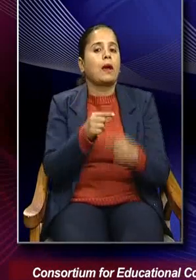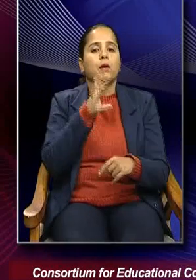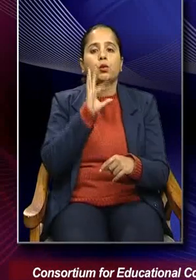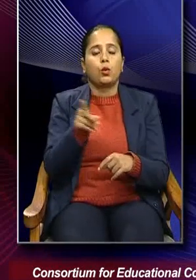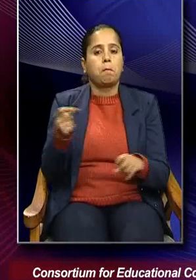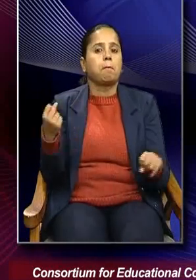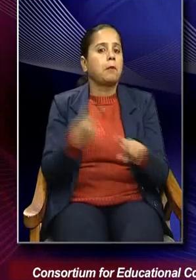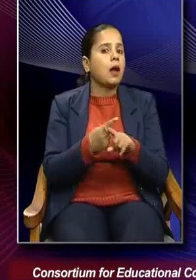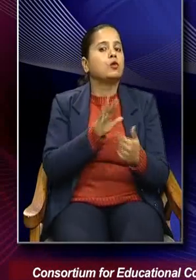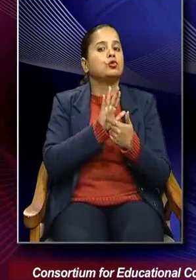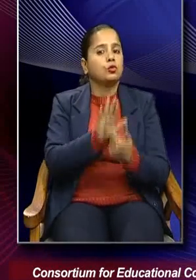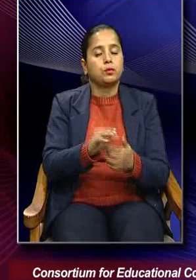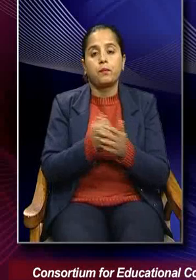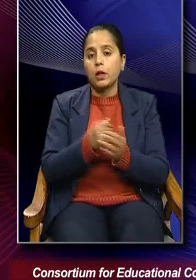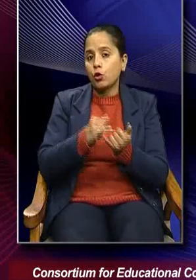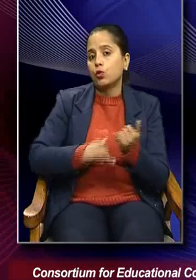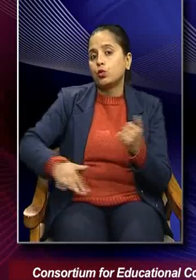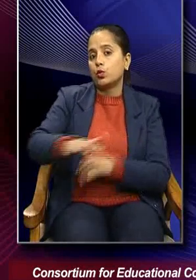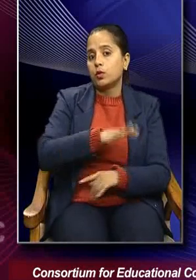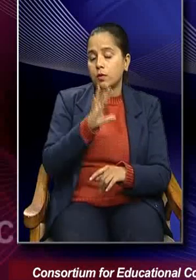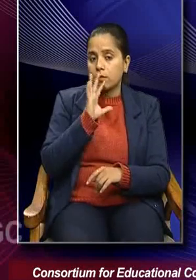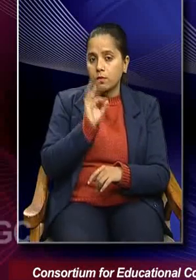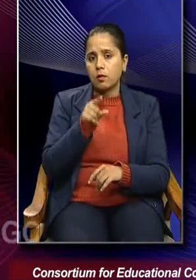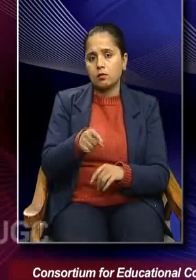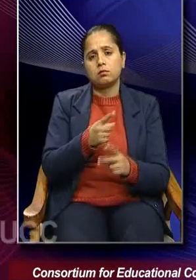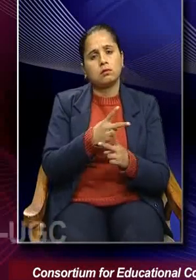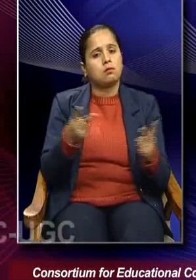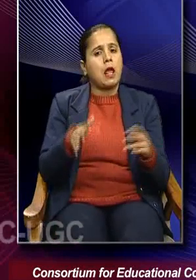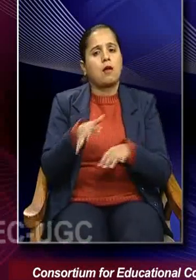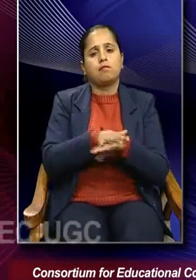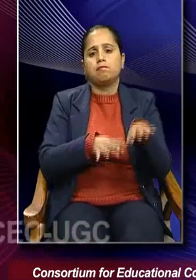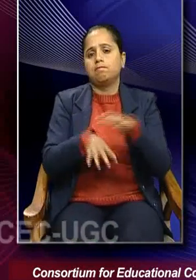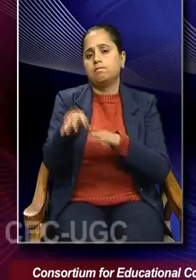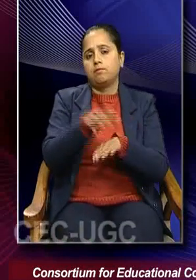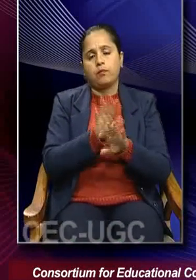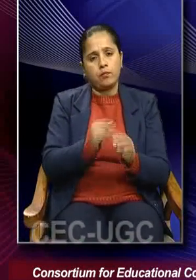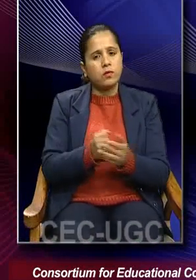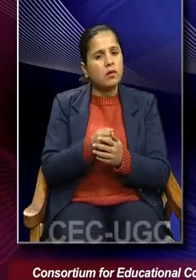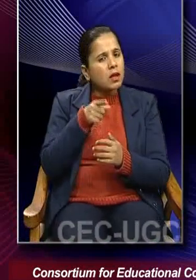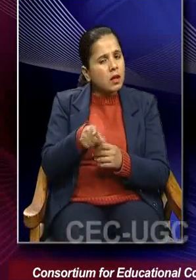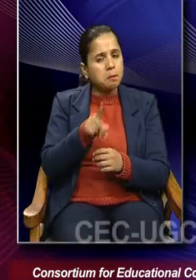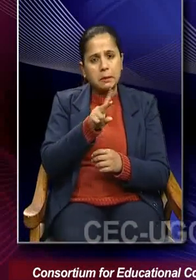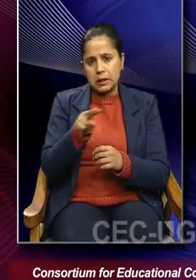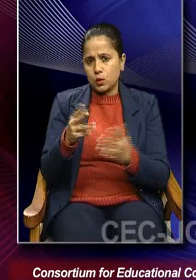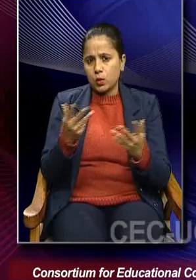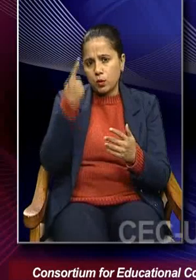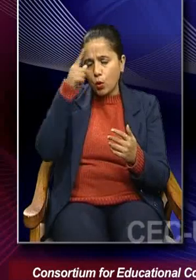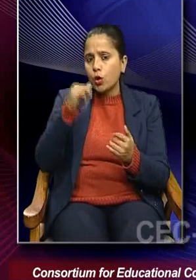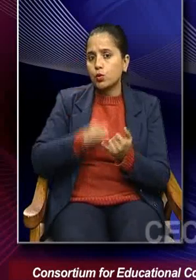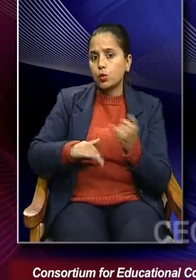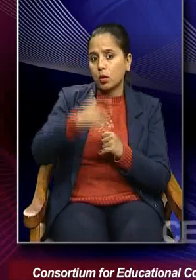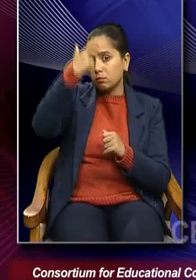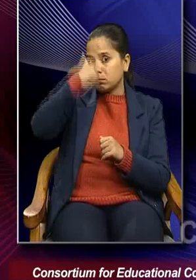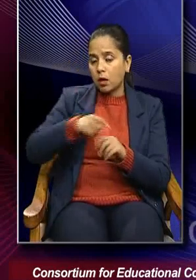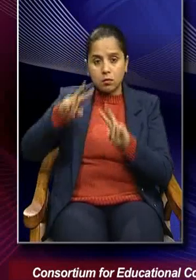Social reality has multiple layers. What does this mean for a sociologist?